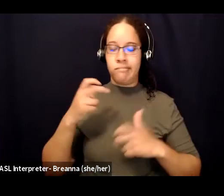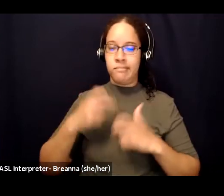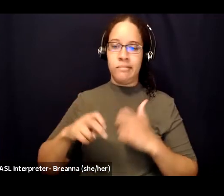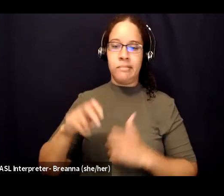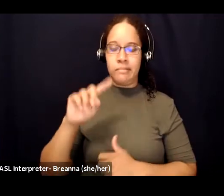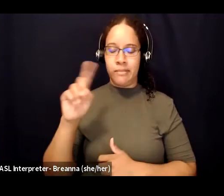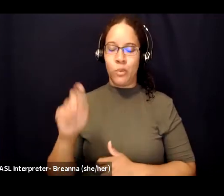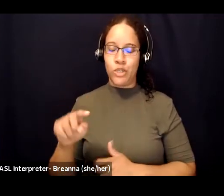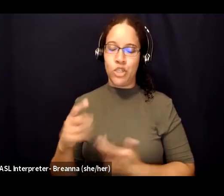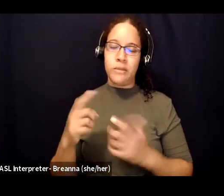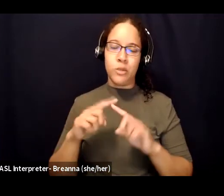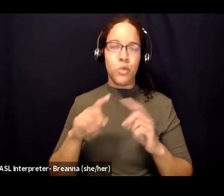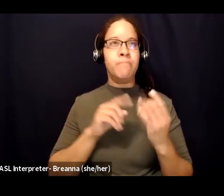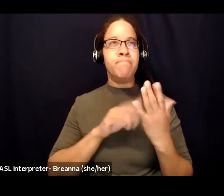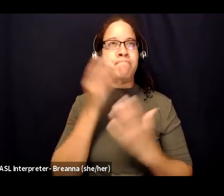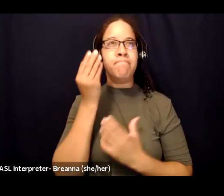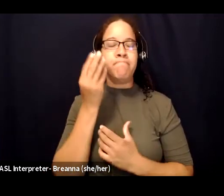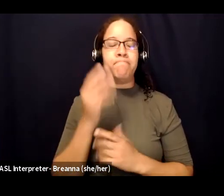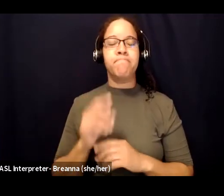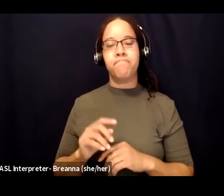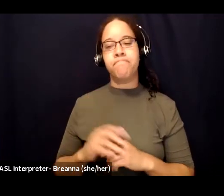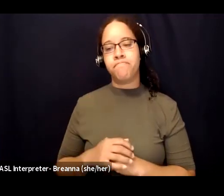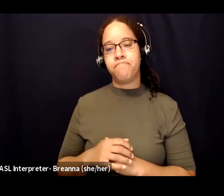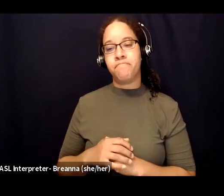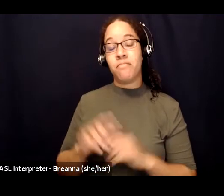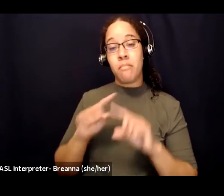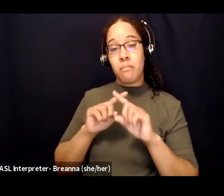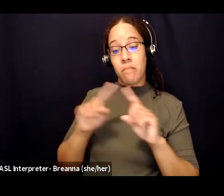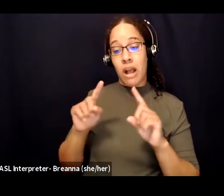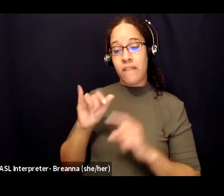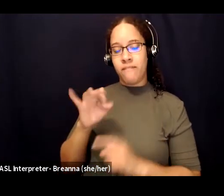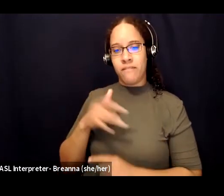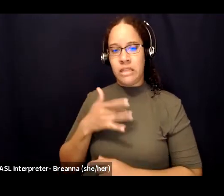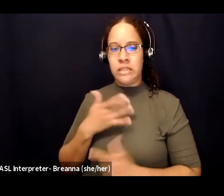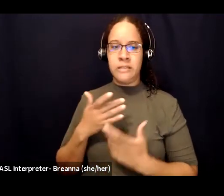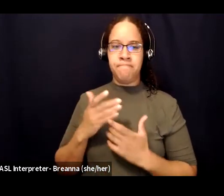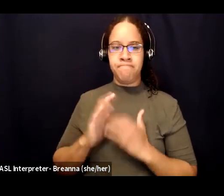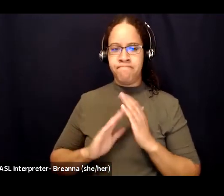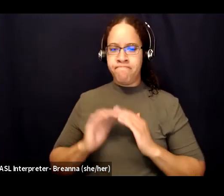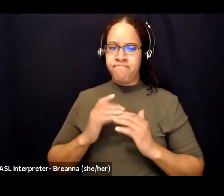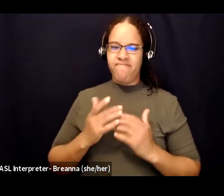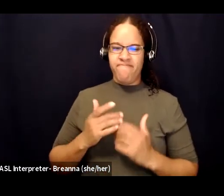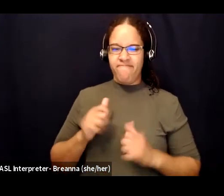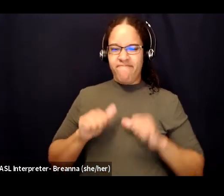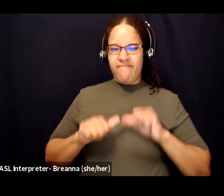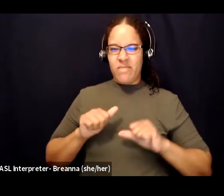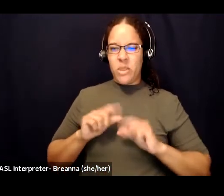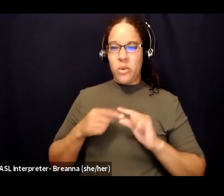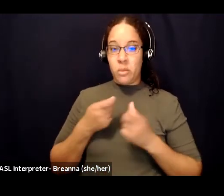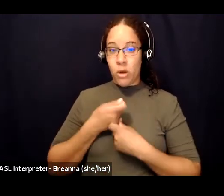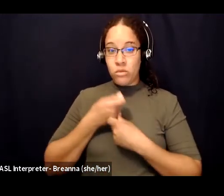But similarly, feeling discomfort about sharing something that had a significant impact on various aspects of your life, and maybe